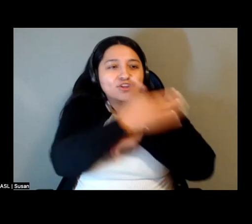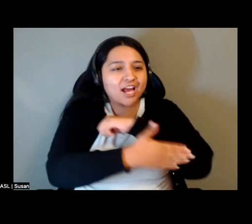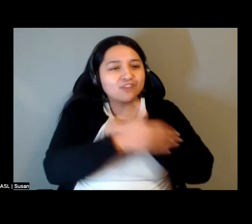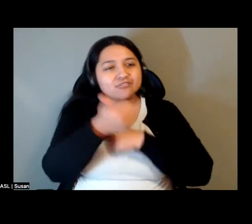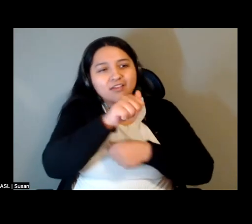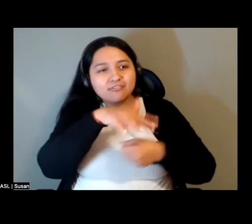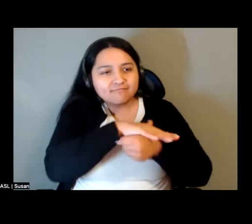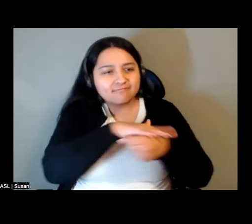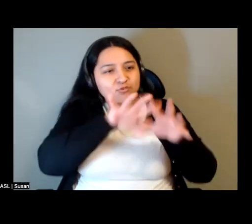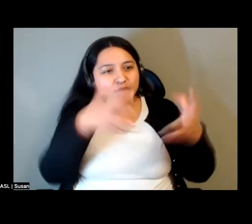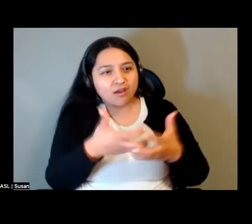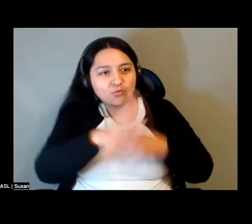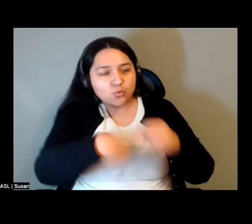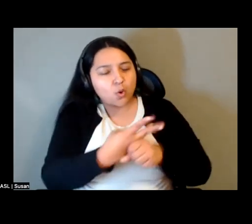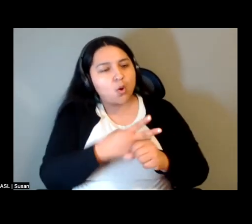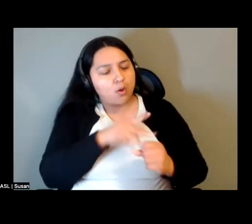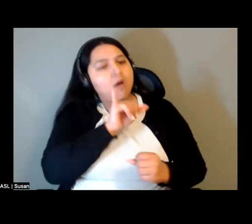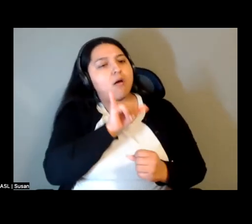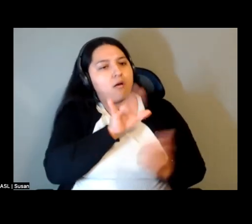You know, one of the things that we've been